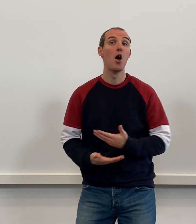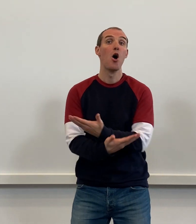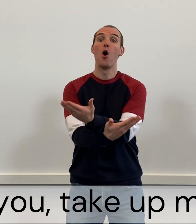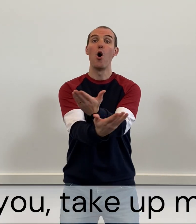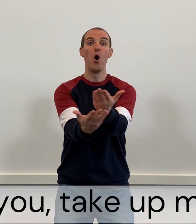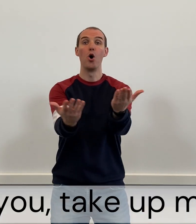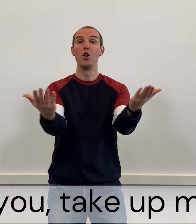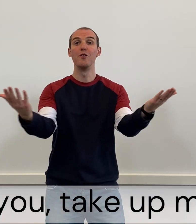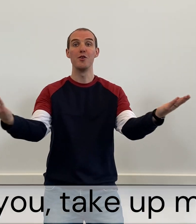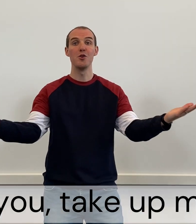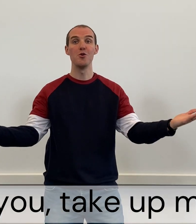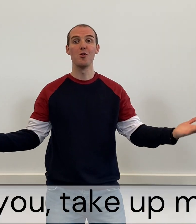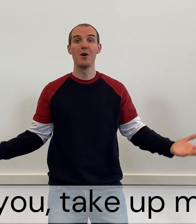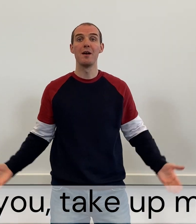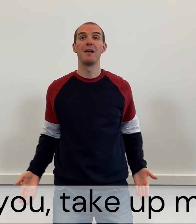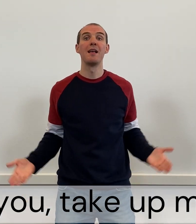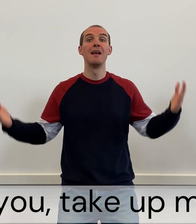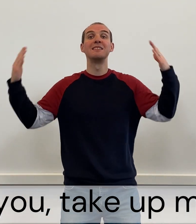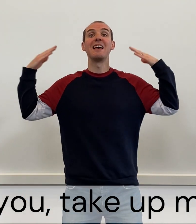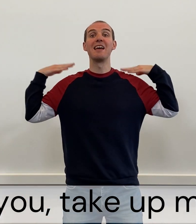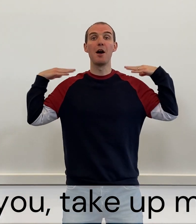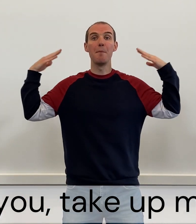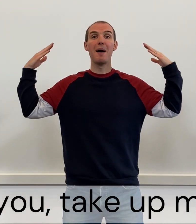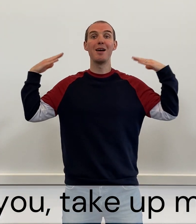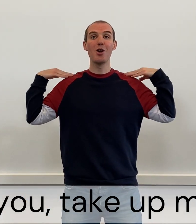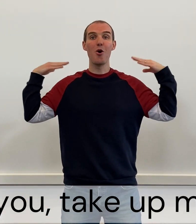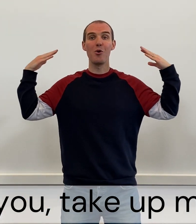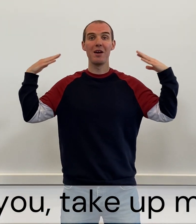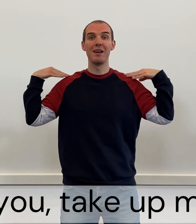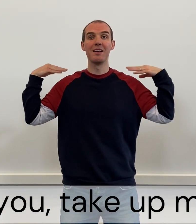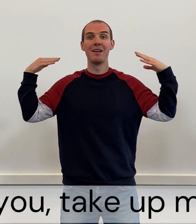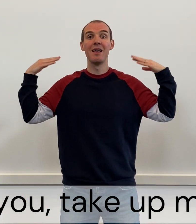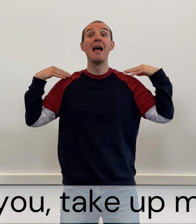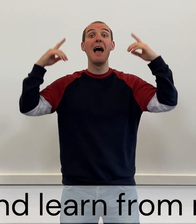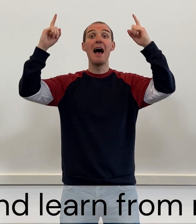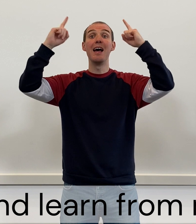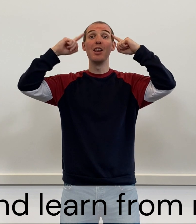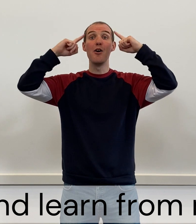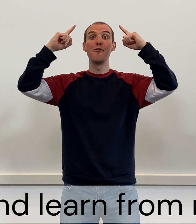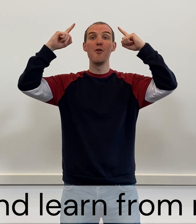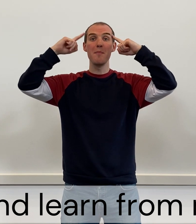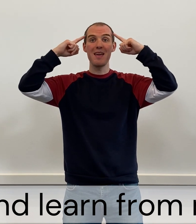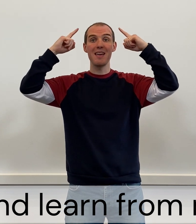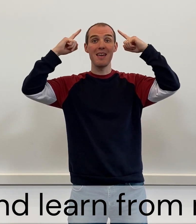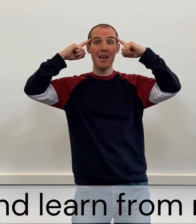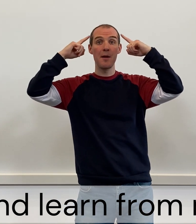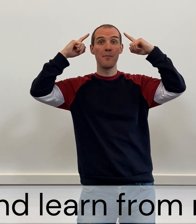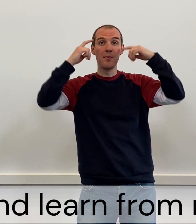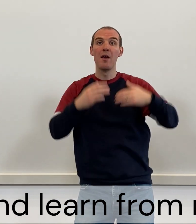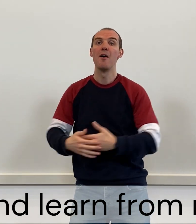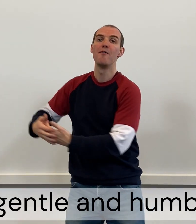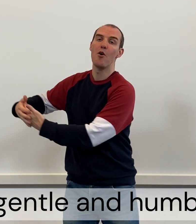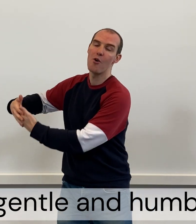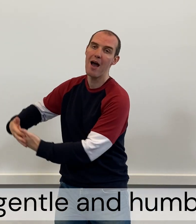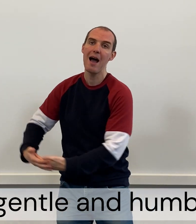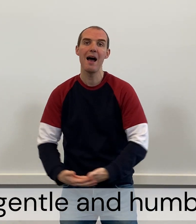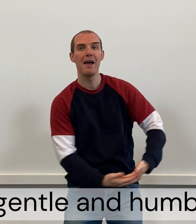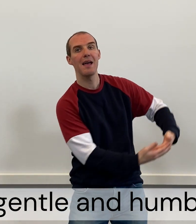All of you, take up my yoke, and learn from me, for I